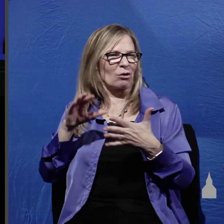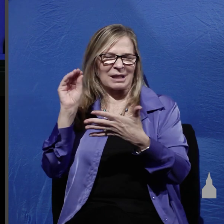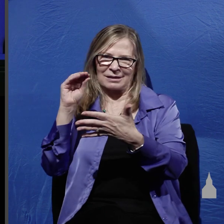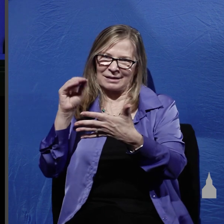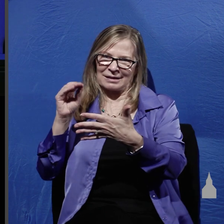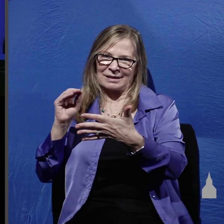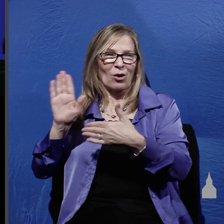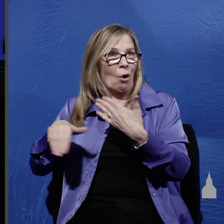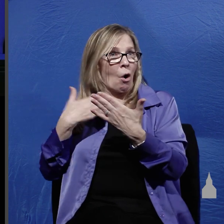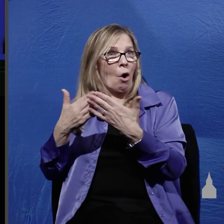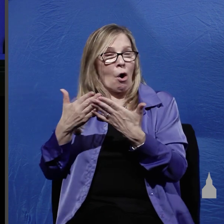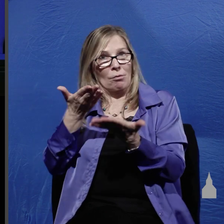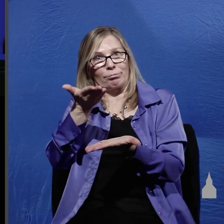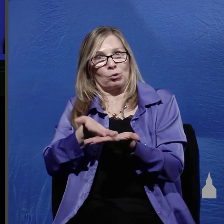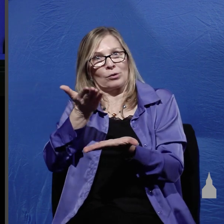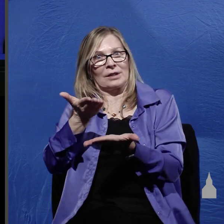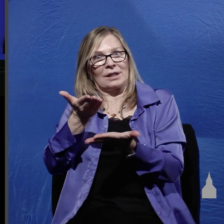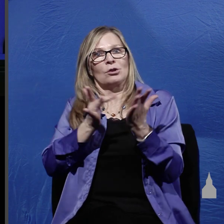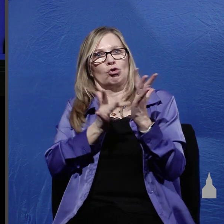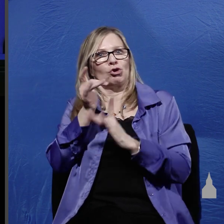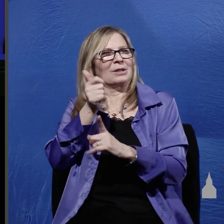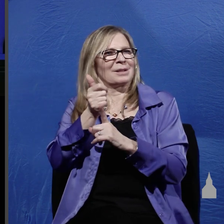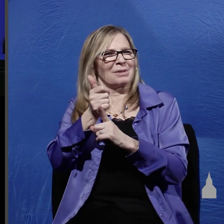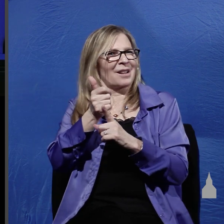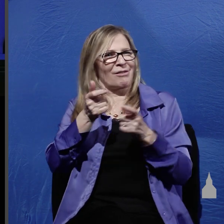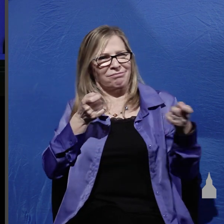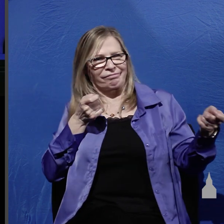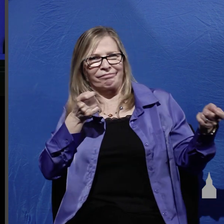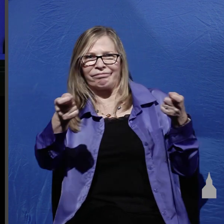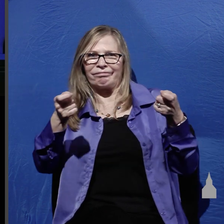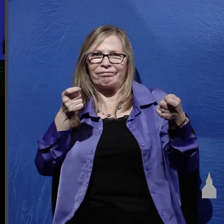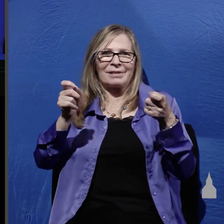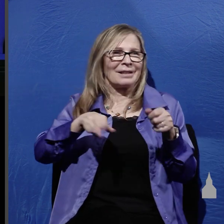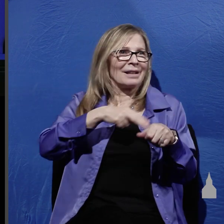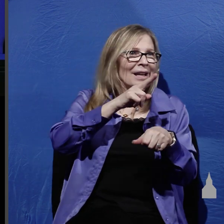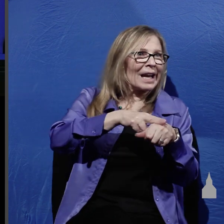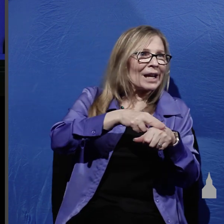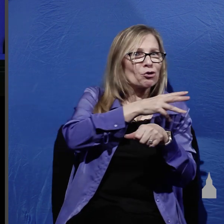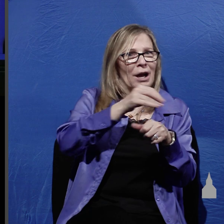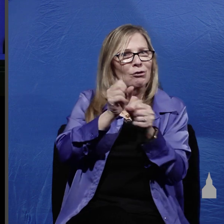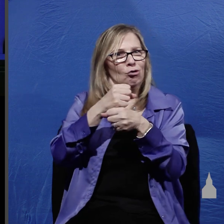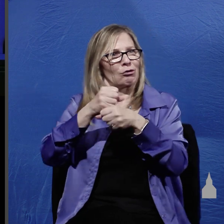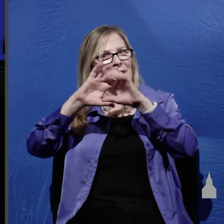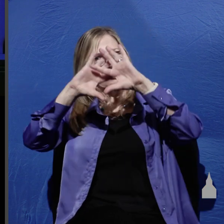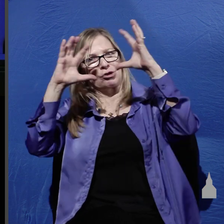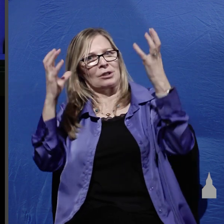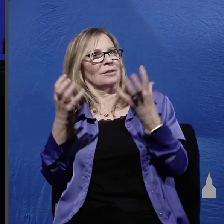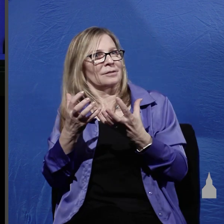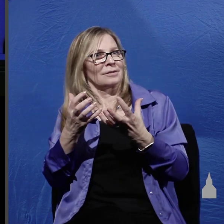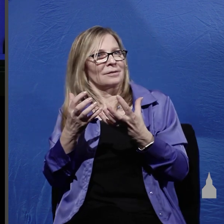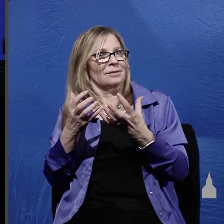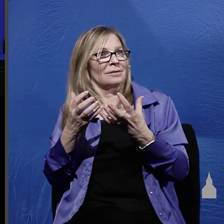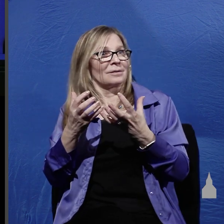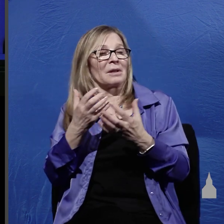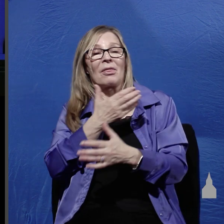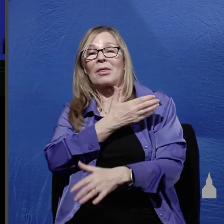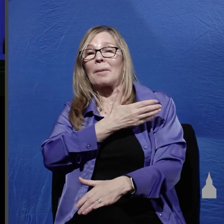pointing to the fact that Jesus is lord over nature and creation and folks the greatest of these miracles that he records is Christ's